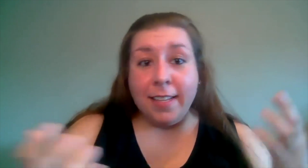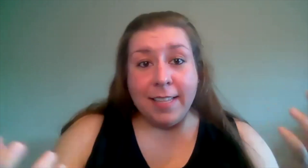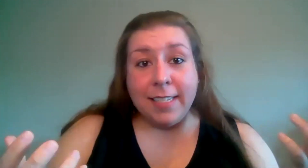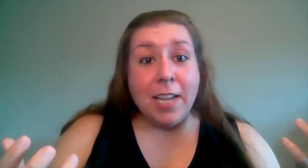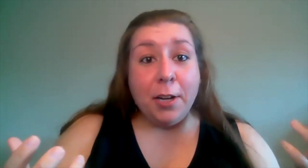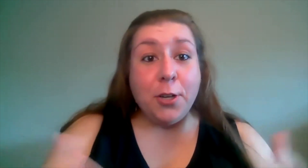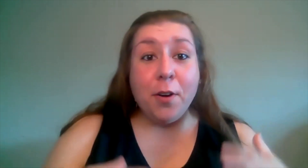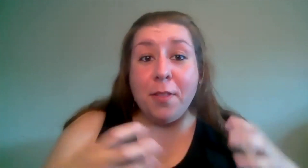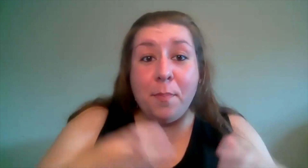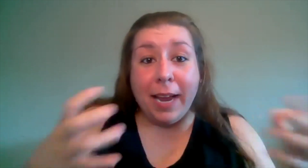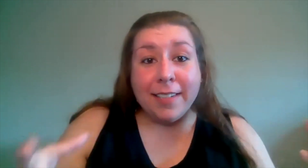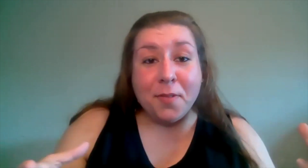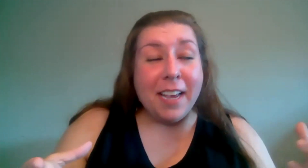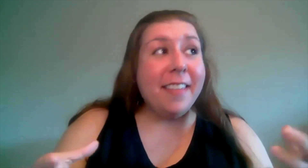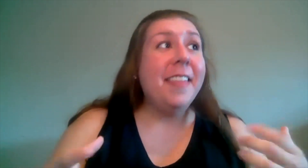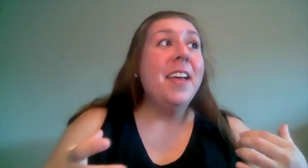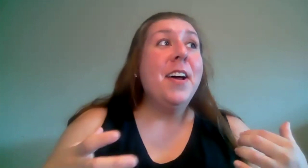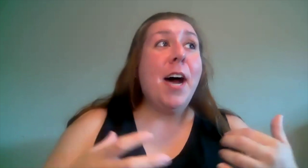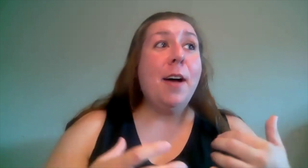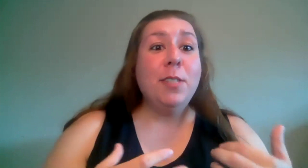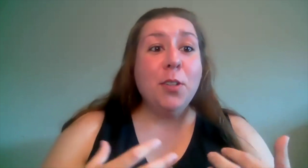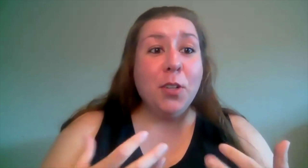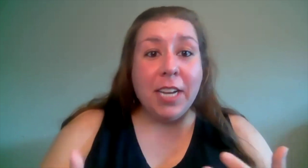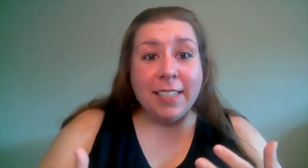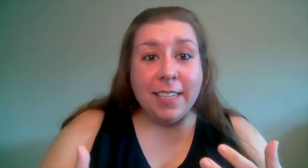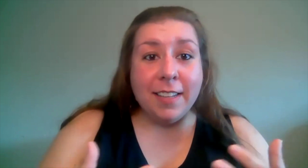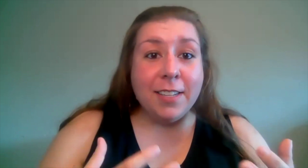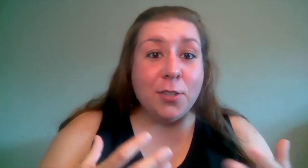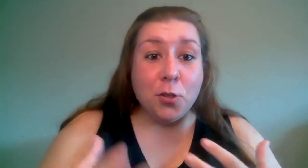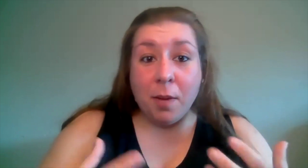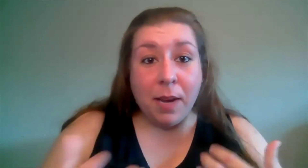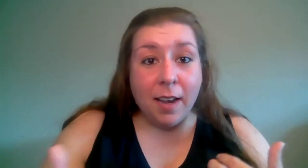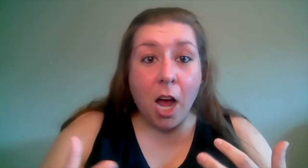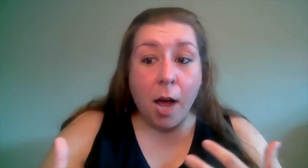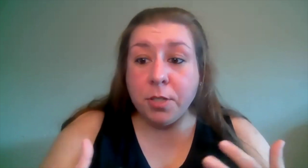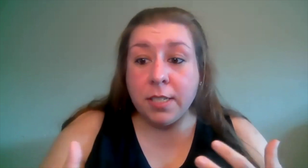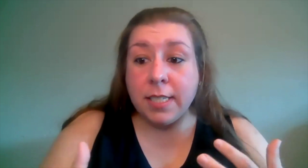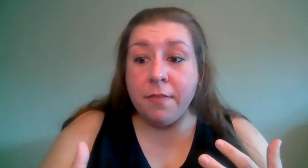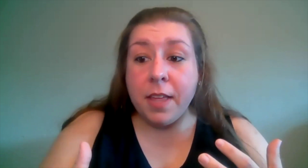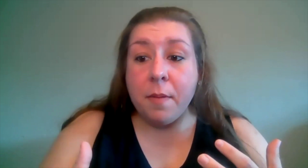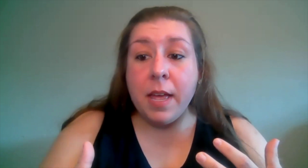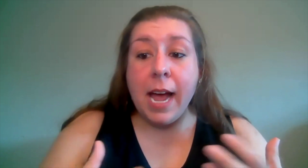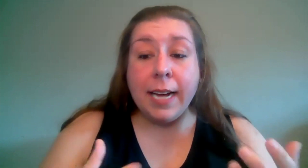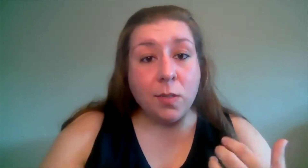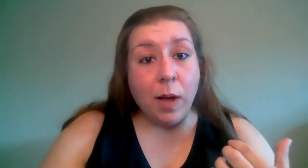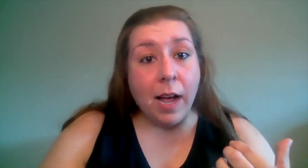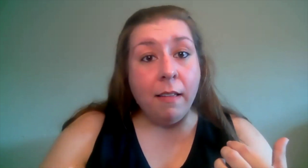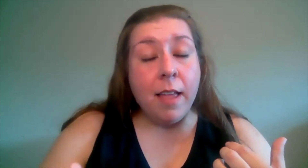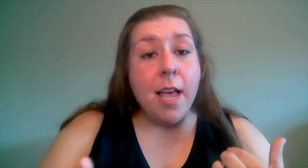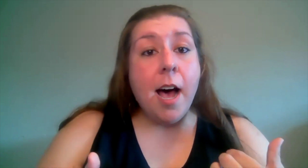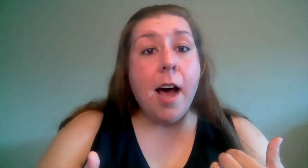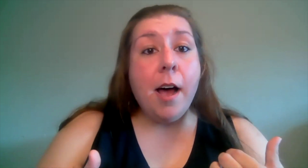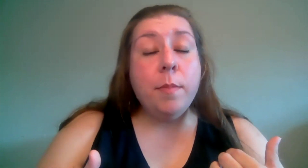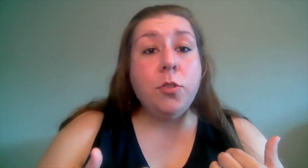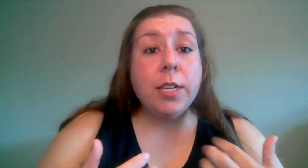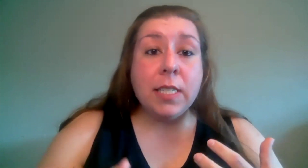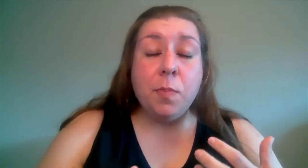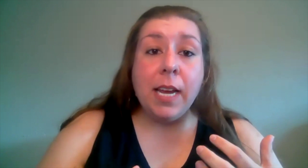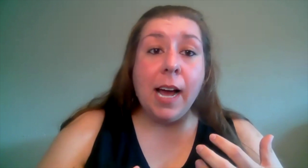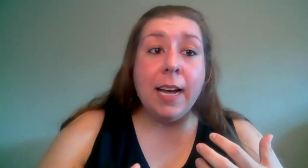this is not a joke the bandwidth um to look into the streaming options of them as well um just because